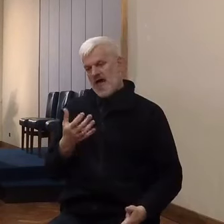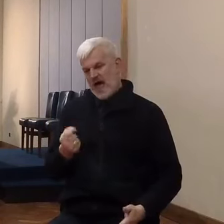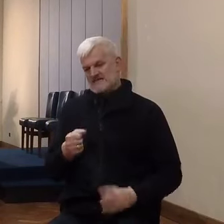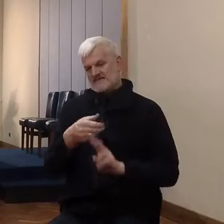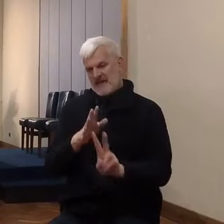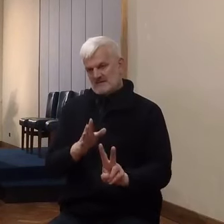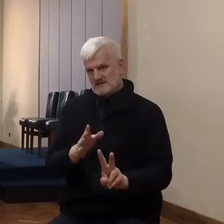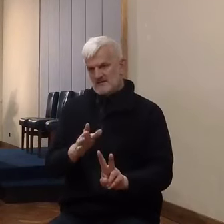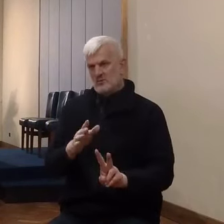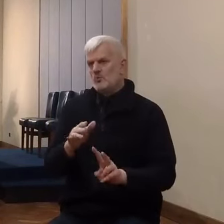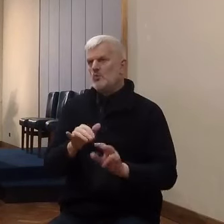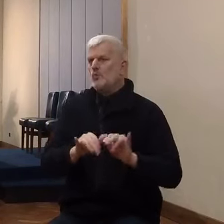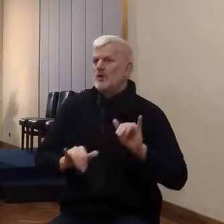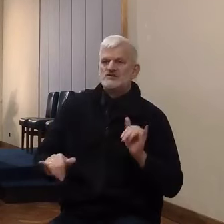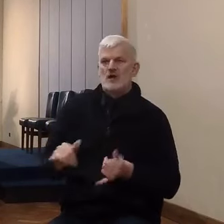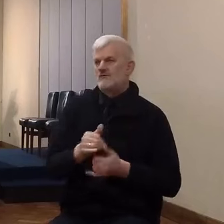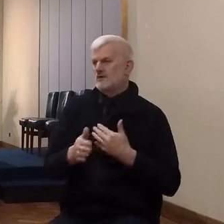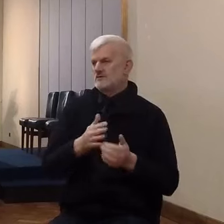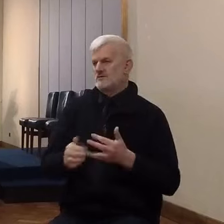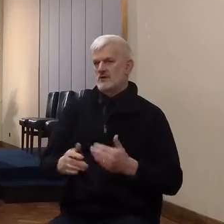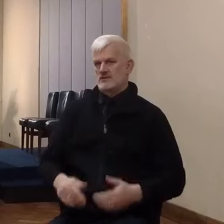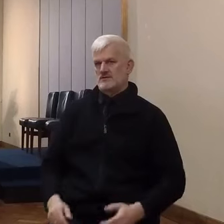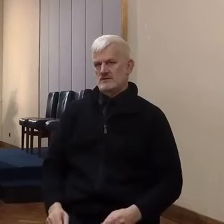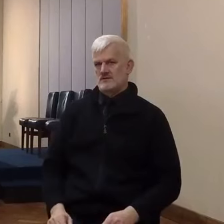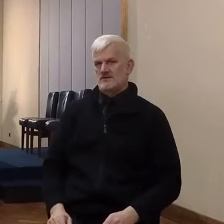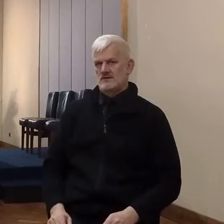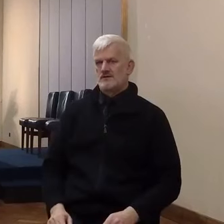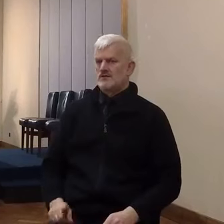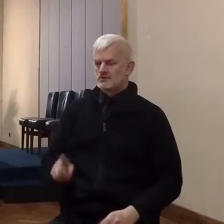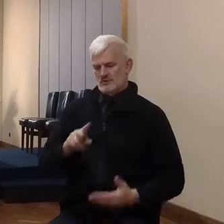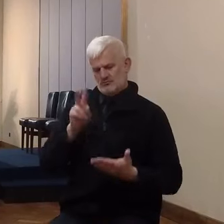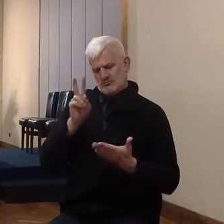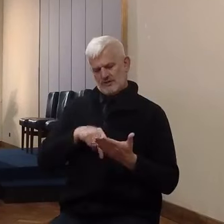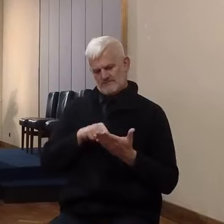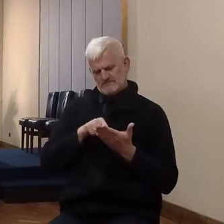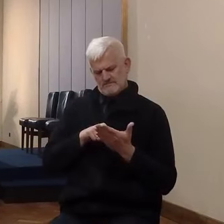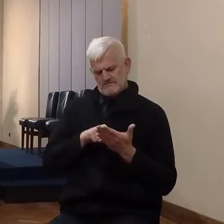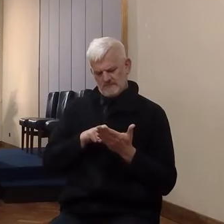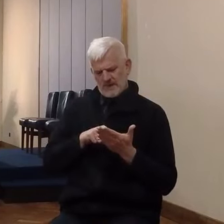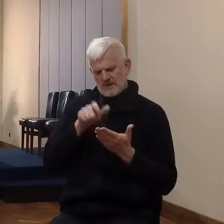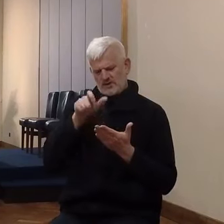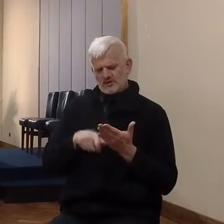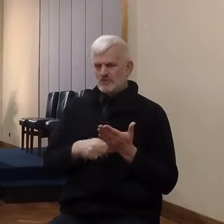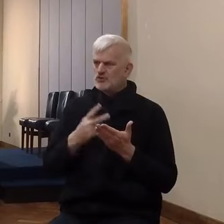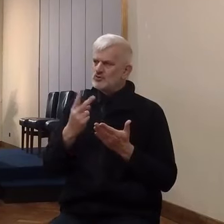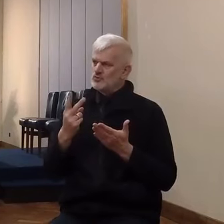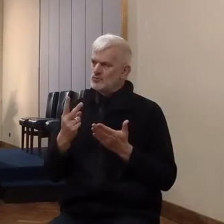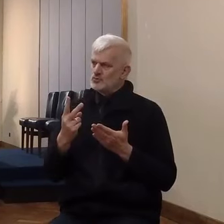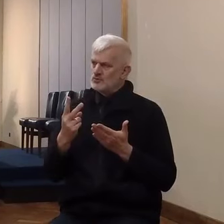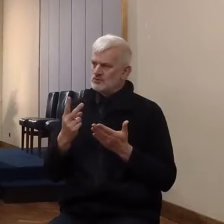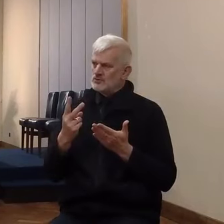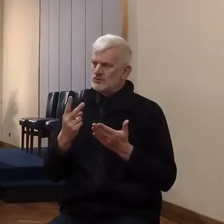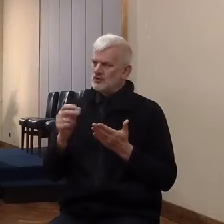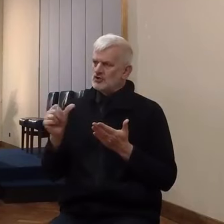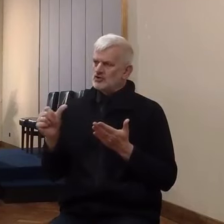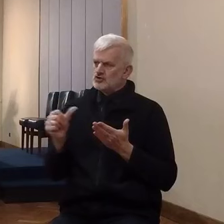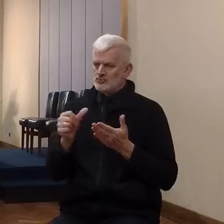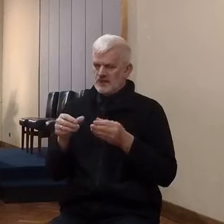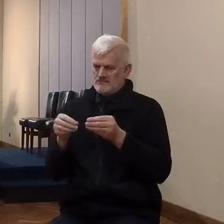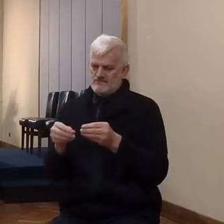chapter 2 really fits between verses 9 and 10 of the previous chapter. There was the great